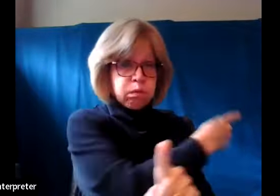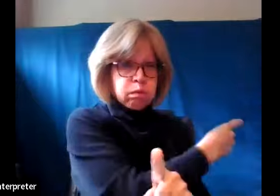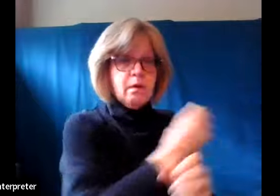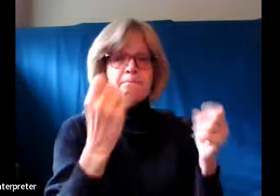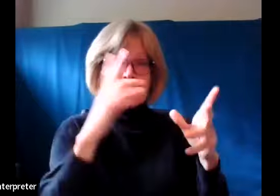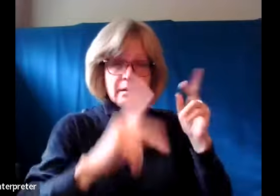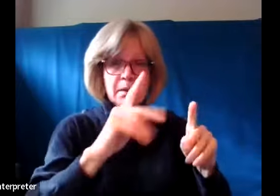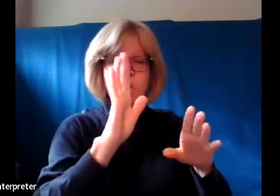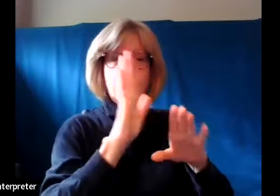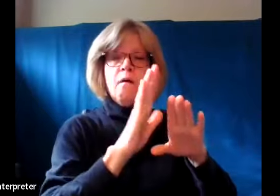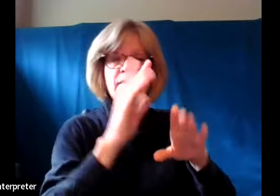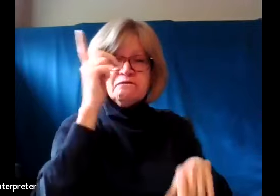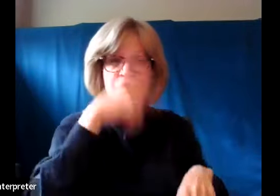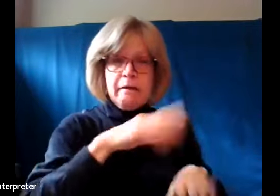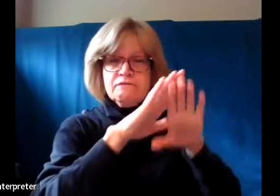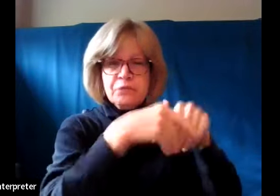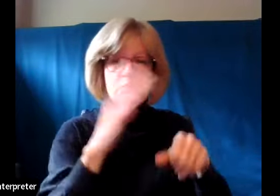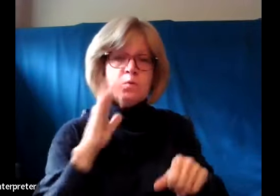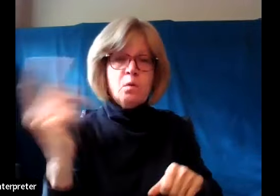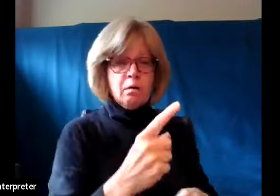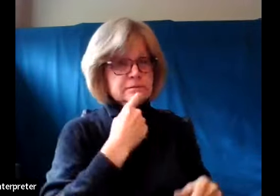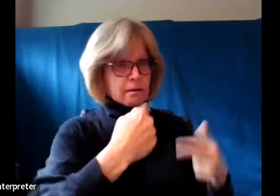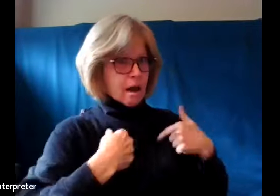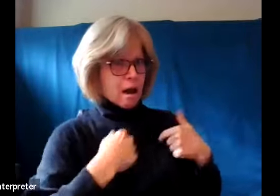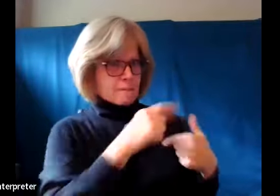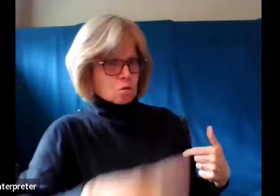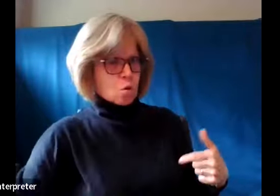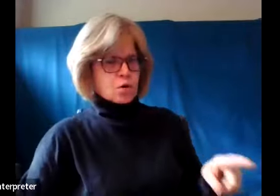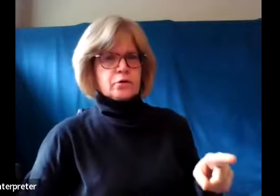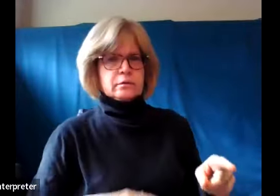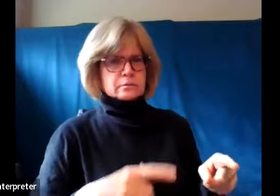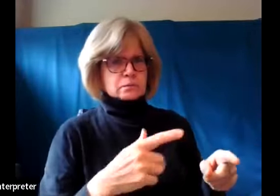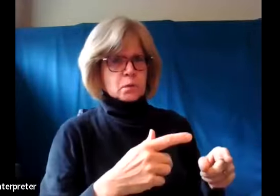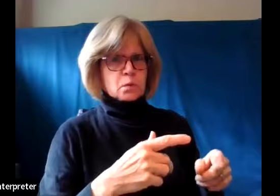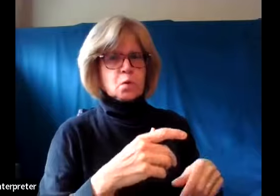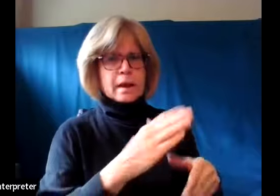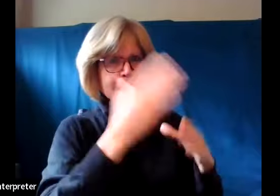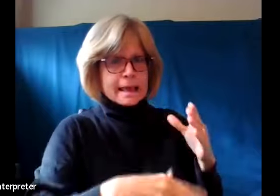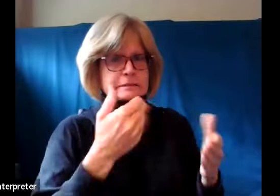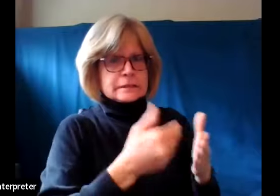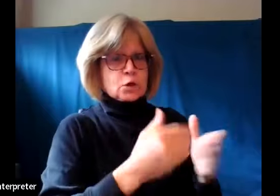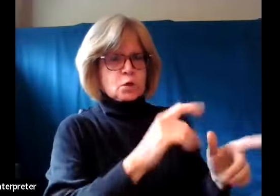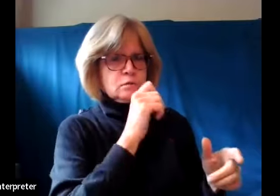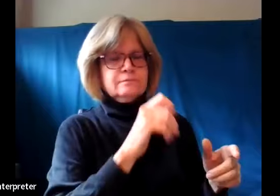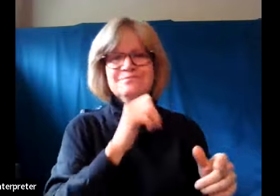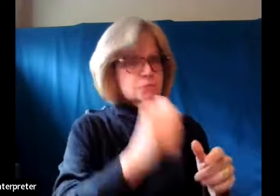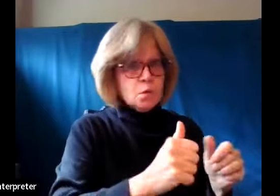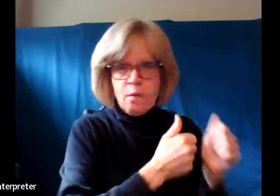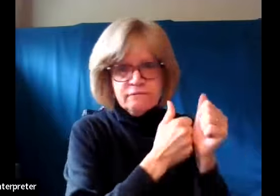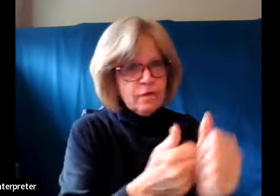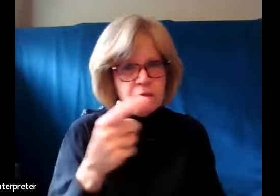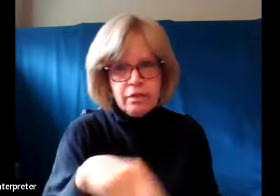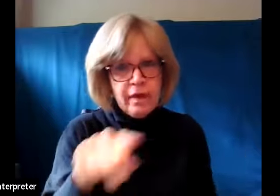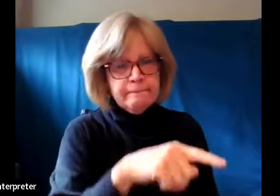I am he, and the time is near. Do not go after them. When you hear of wars and insurrections, do not be